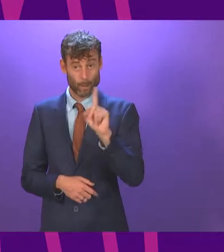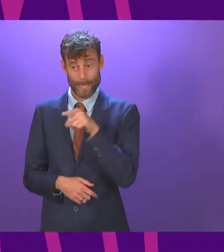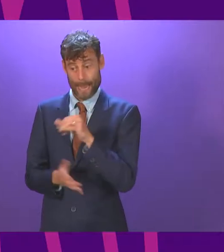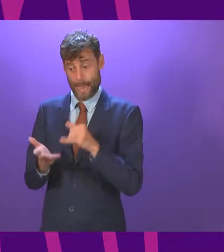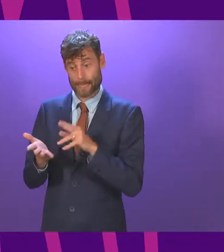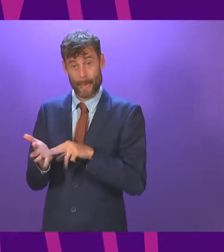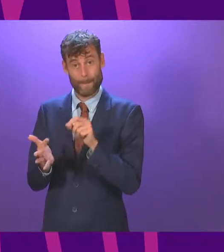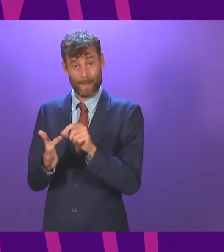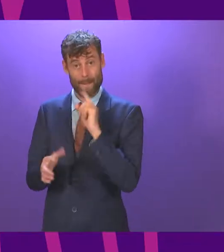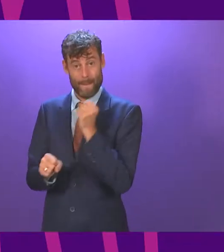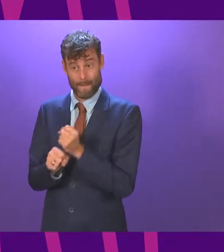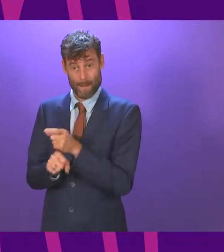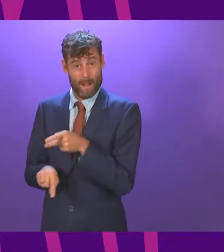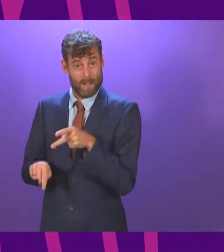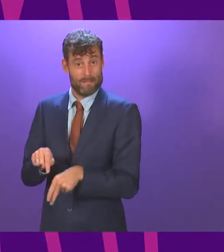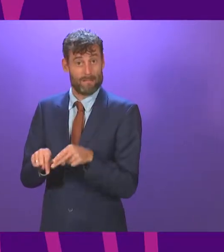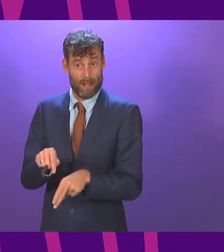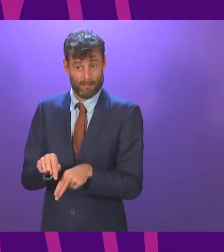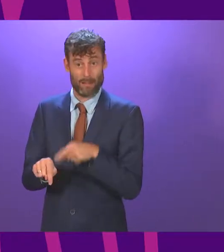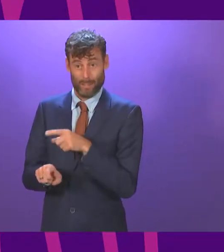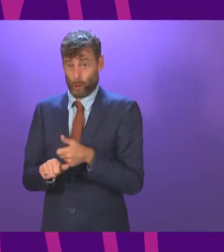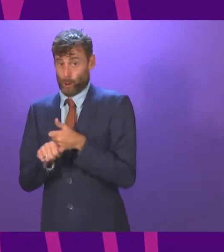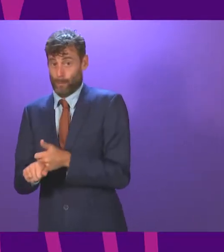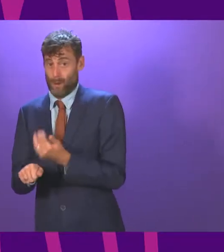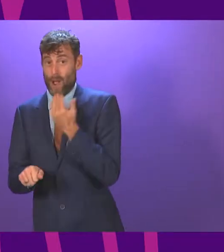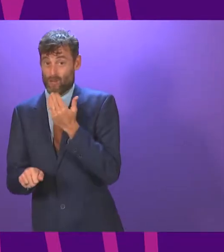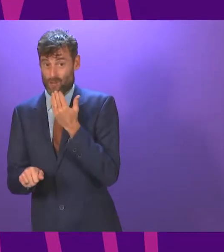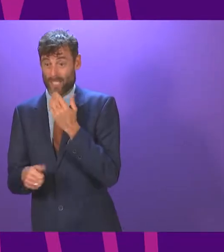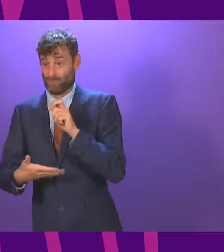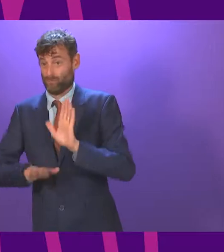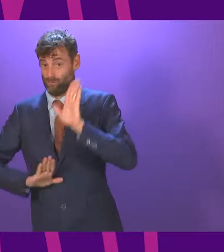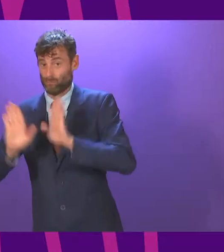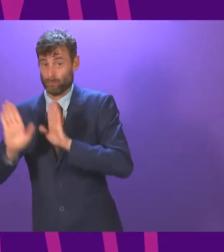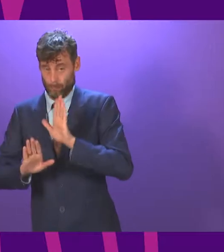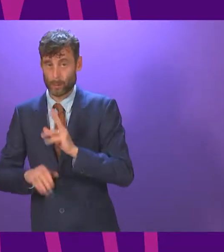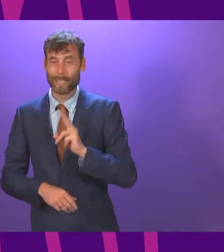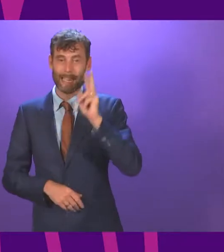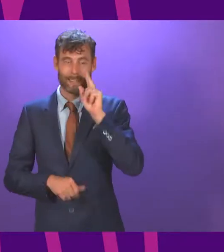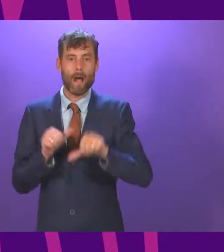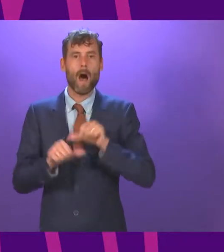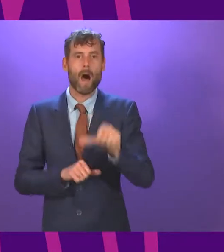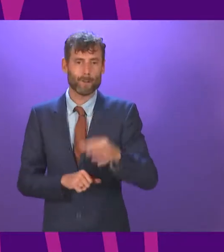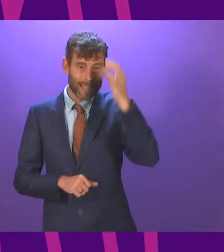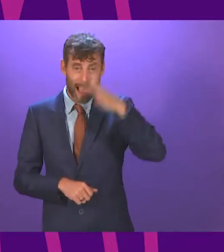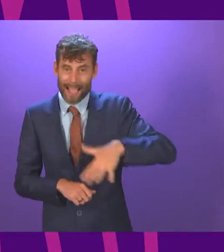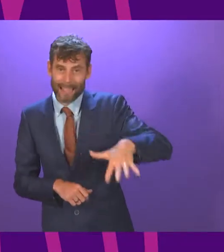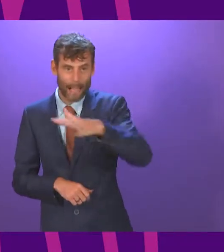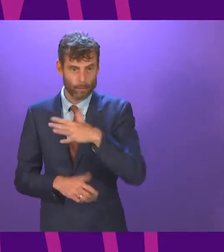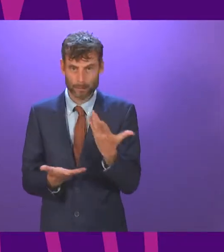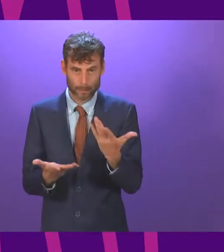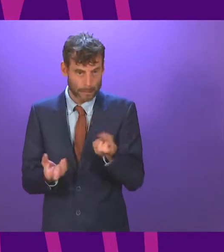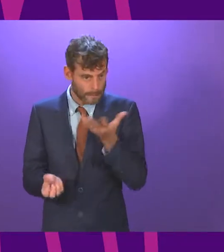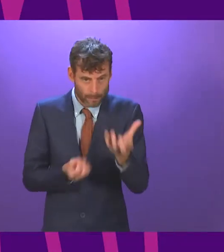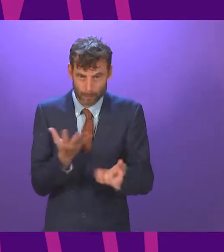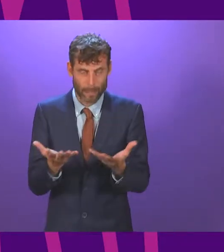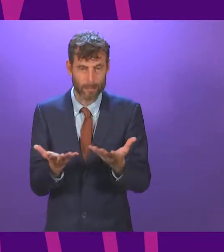Government and voted through by the Greens have gutted our local councils and forced councillors and hard-working staff to make decisions that